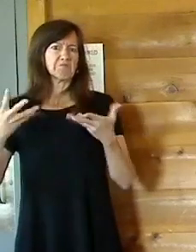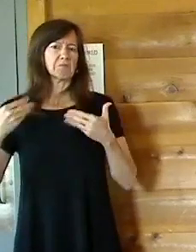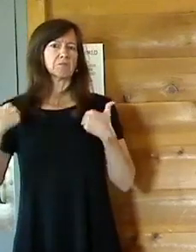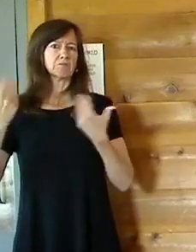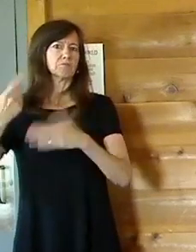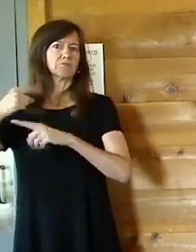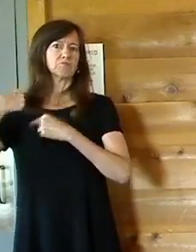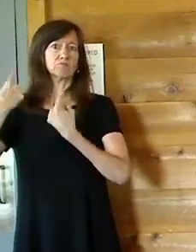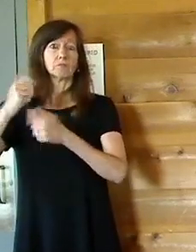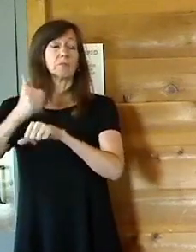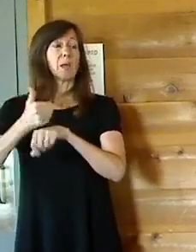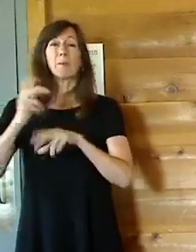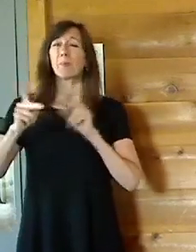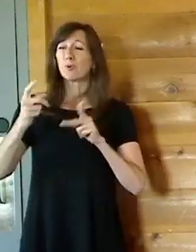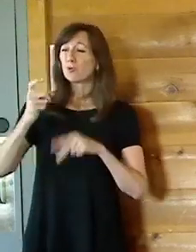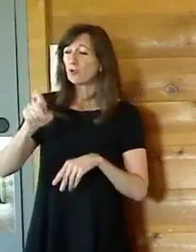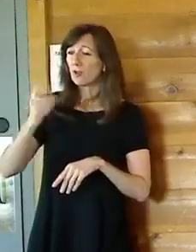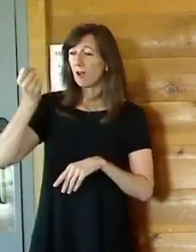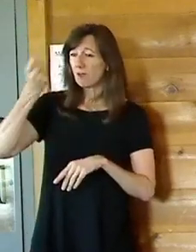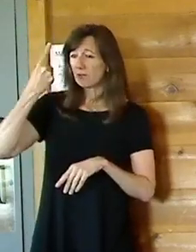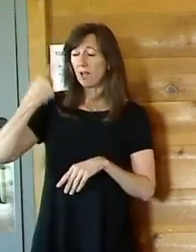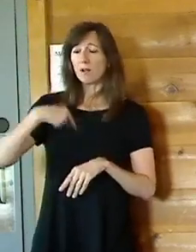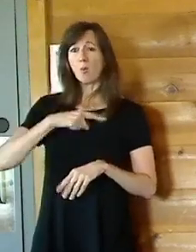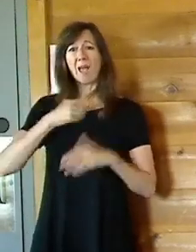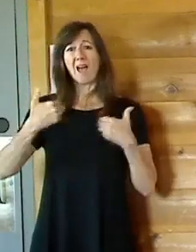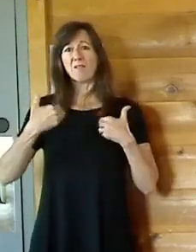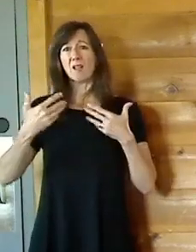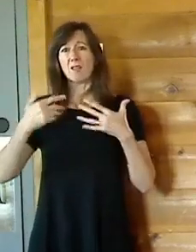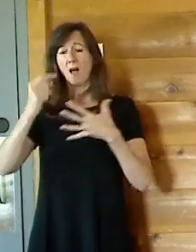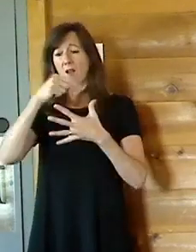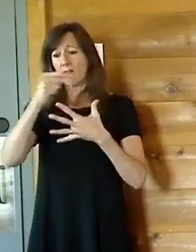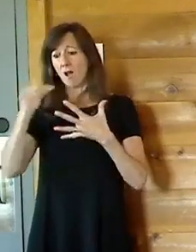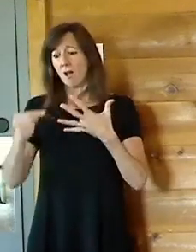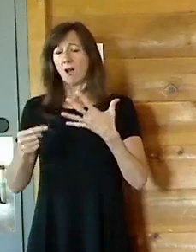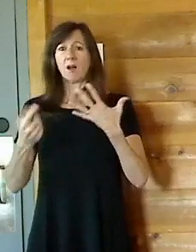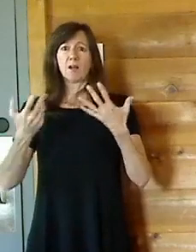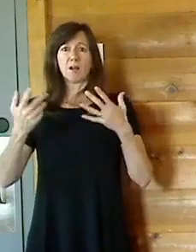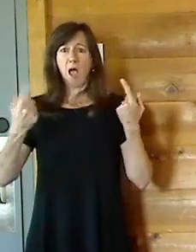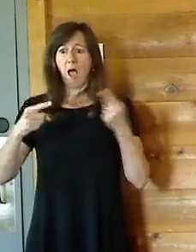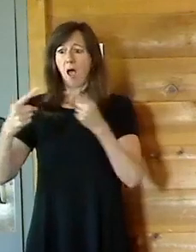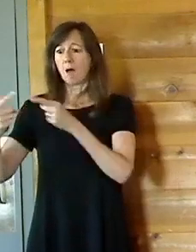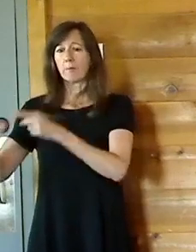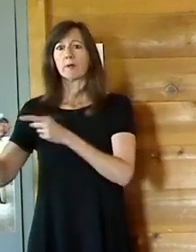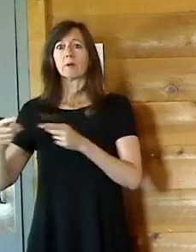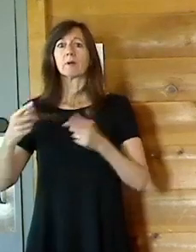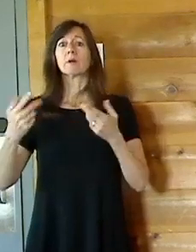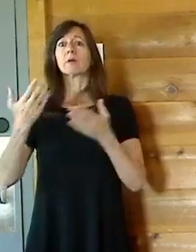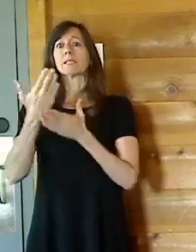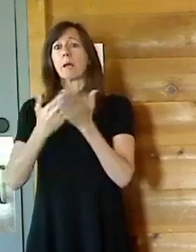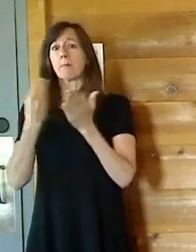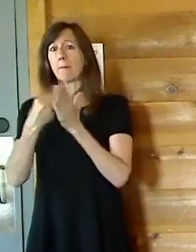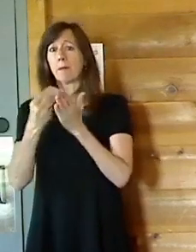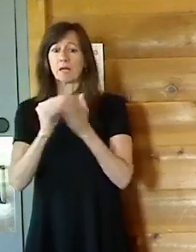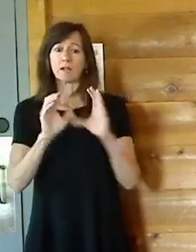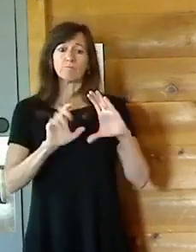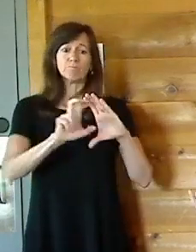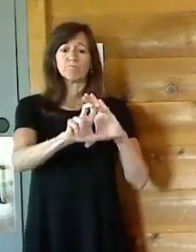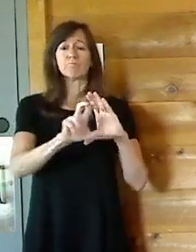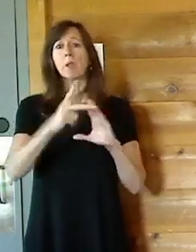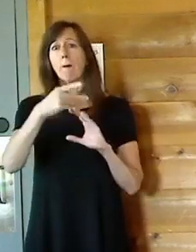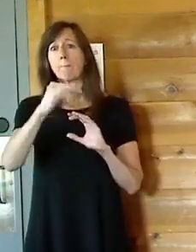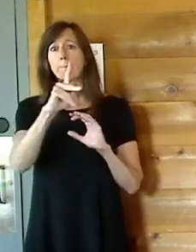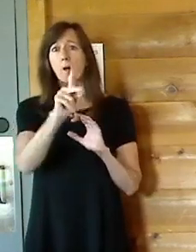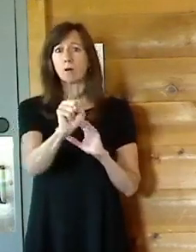understand that we have a lot of moving parts. Some of it is investment in parks. Yes. And we are going to be investing at Wilcox, Bowdoin,